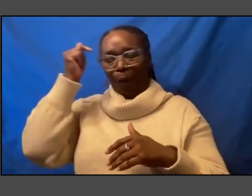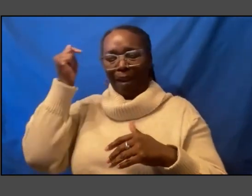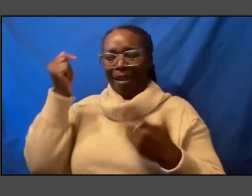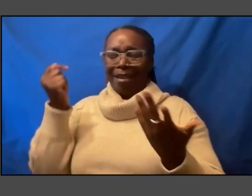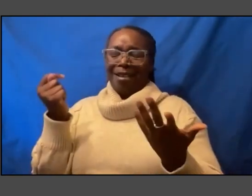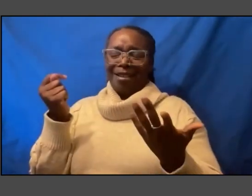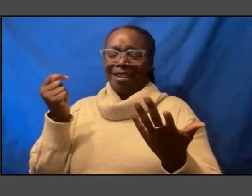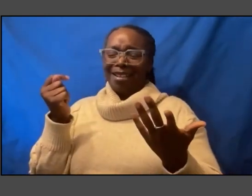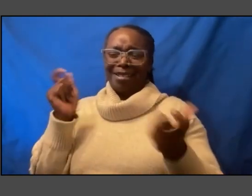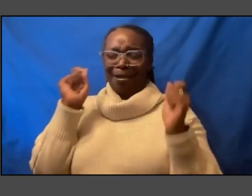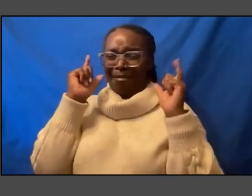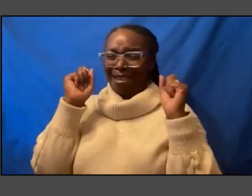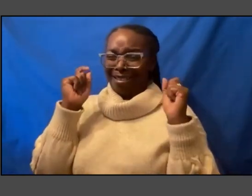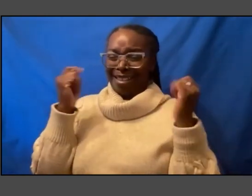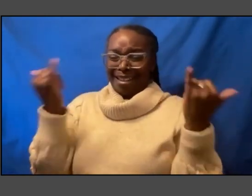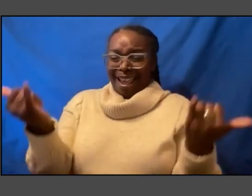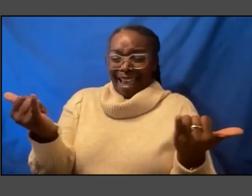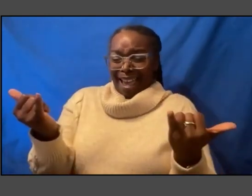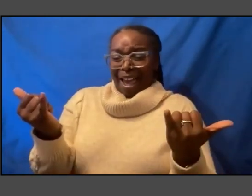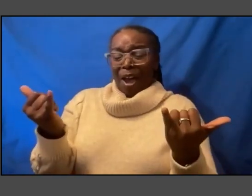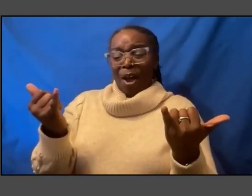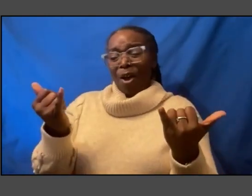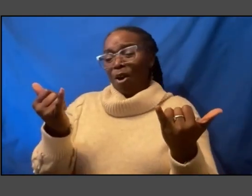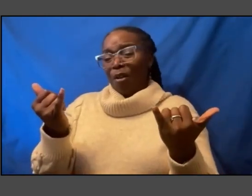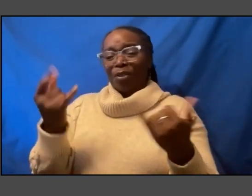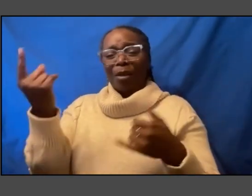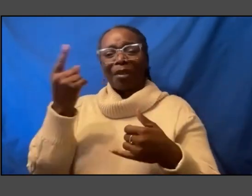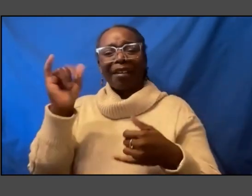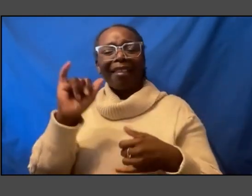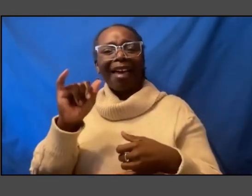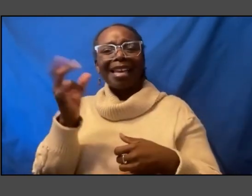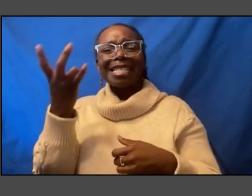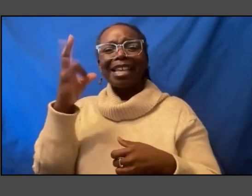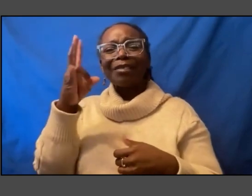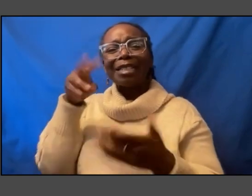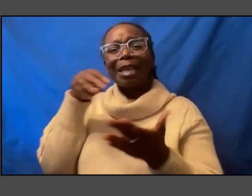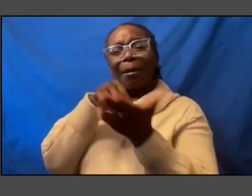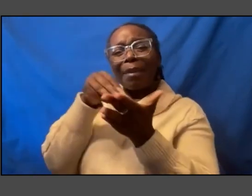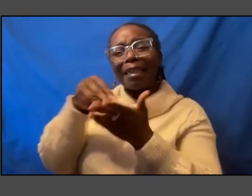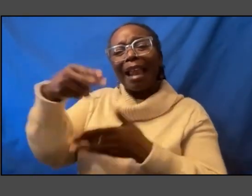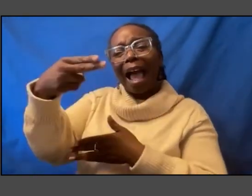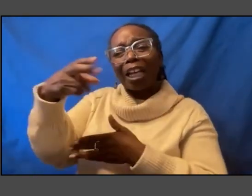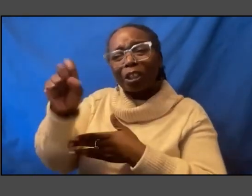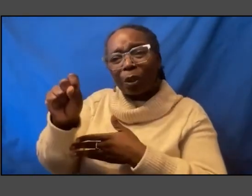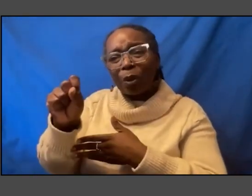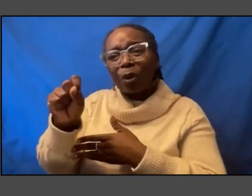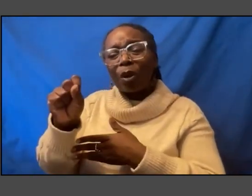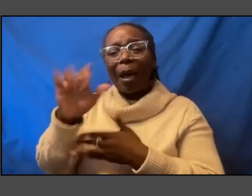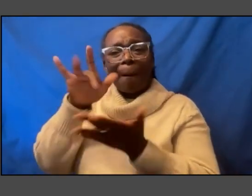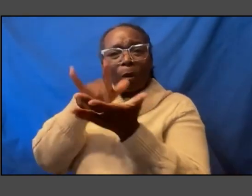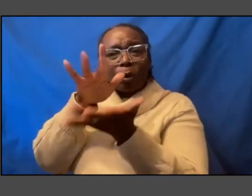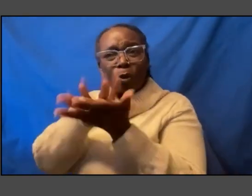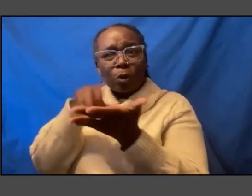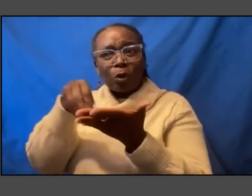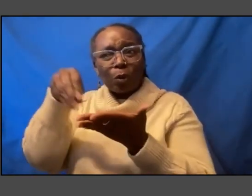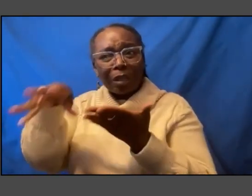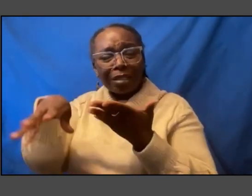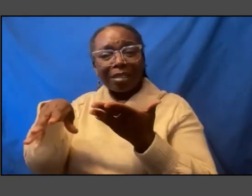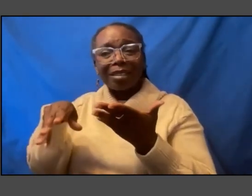now there's something like 17 million high school and middle school students who are in set in in parts